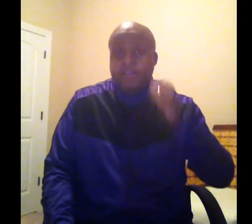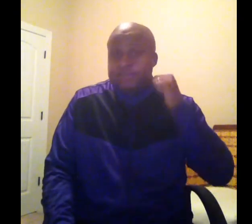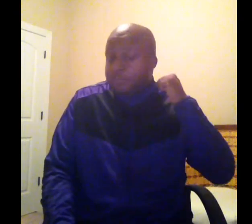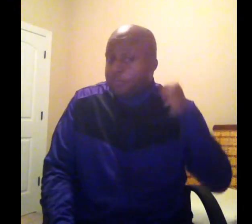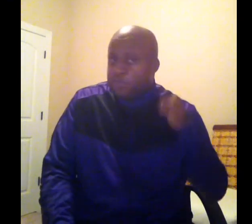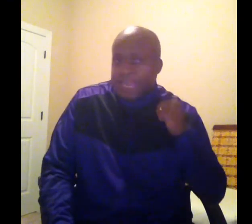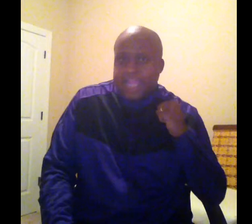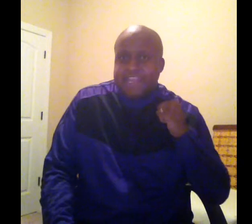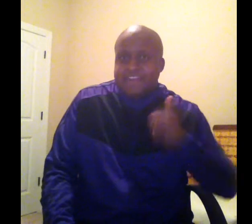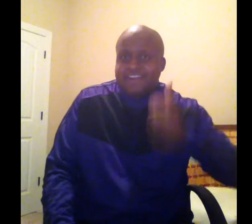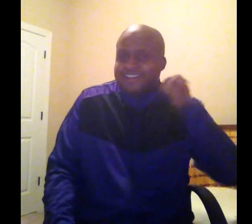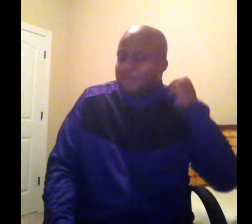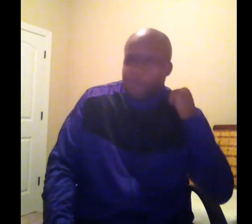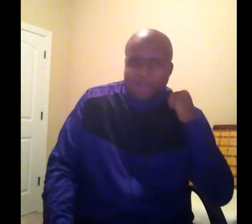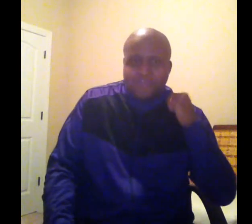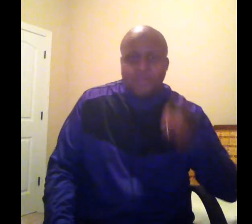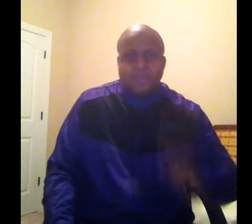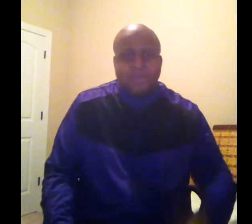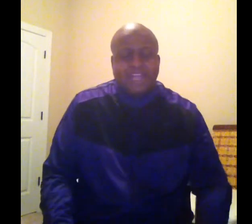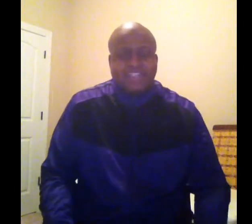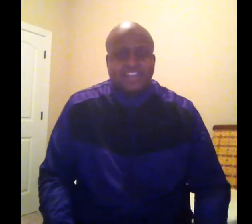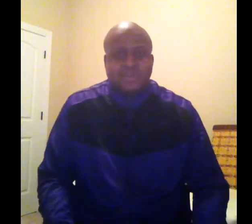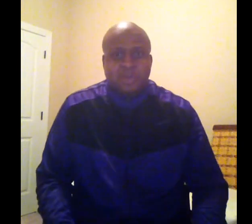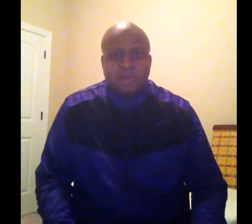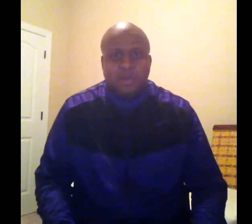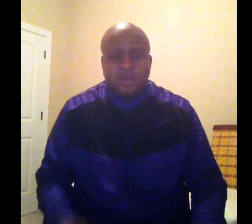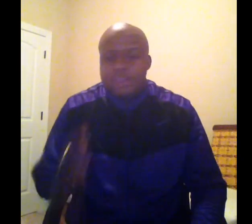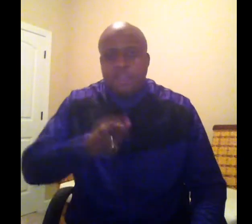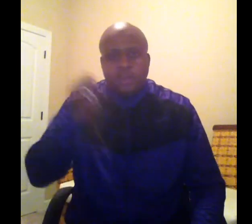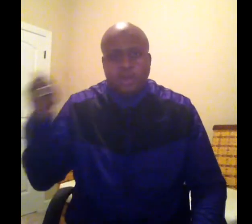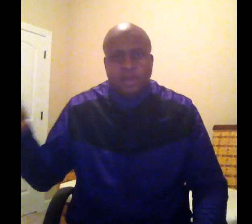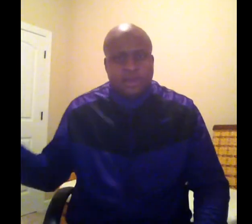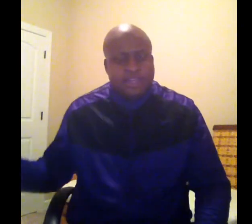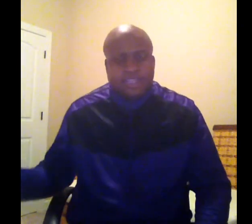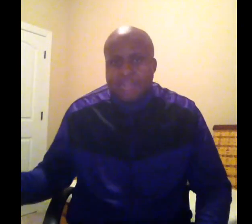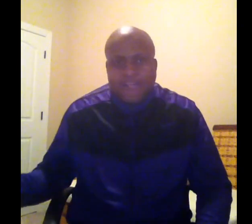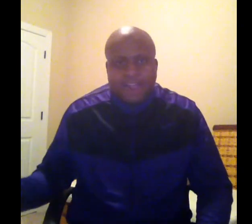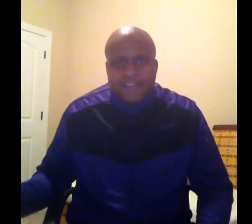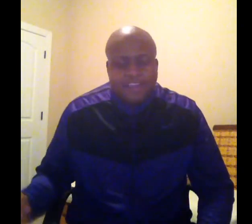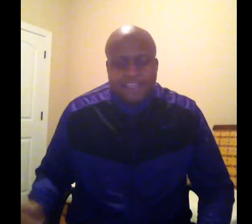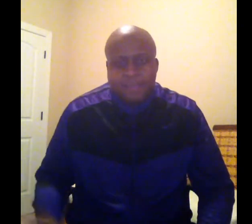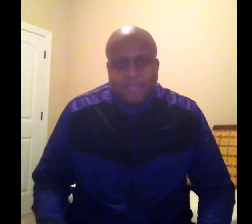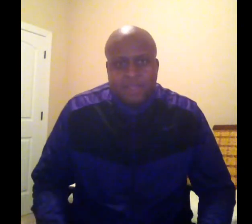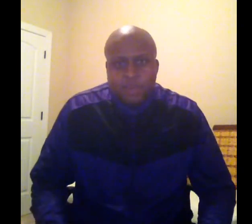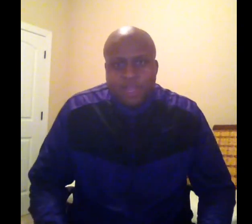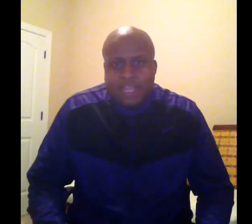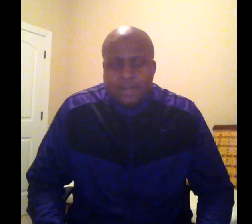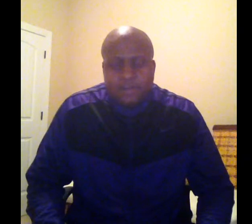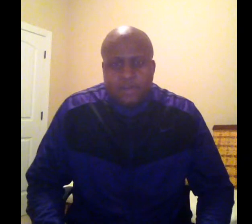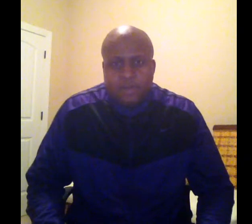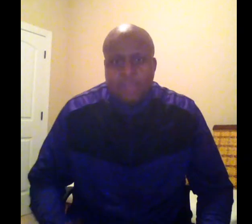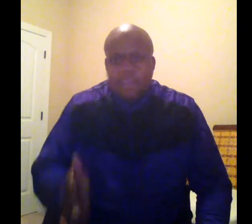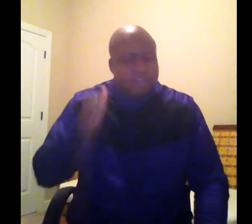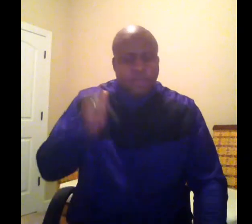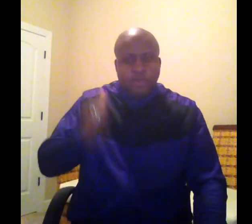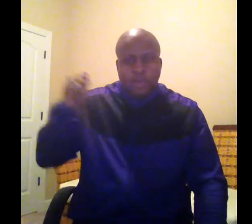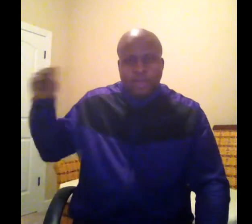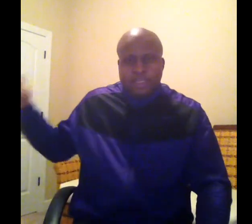that you gained once you were backed into a corner. You learned that God can make a way out of no way. You learned that